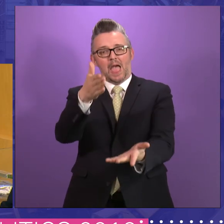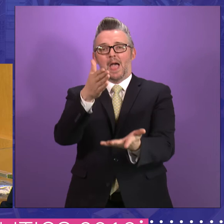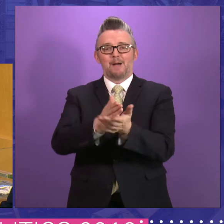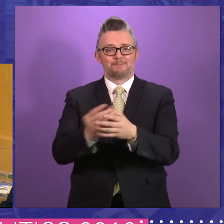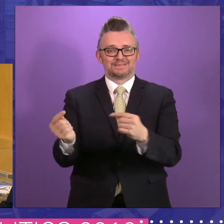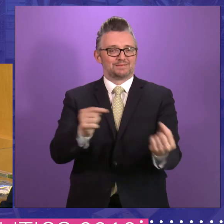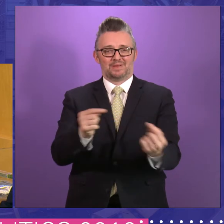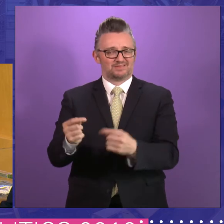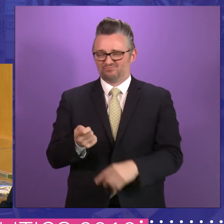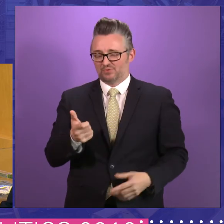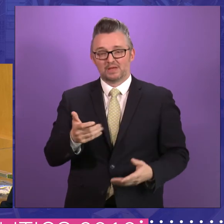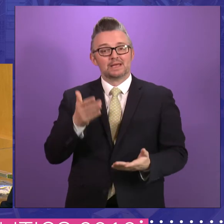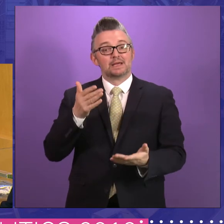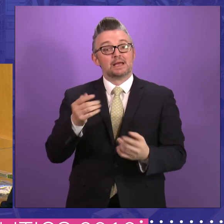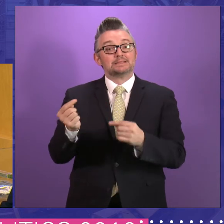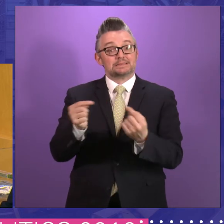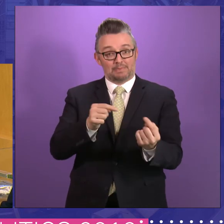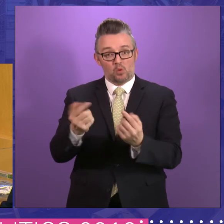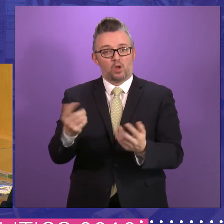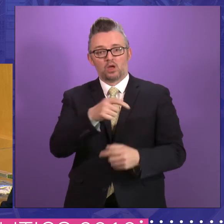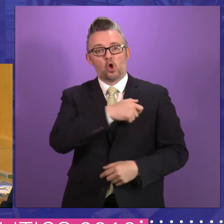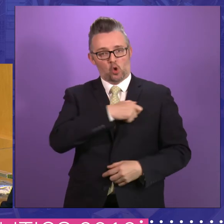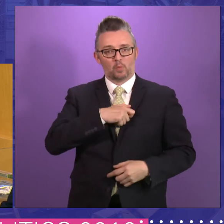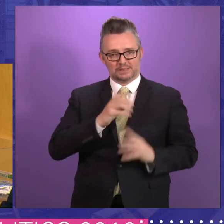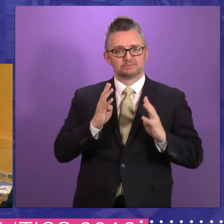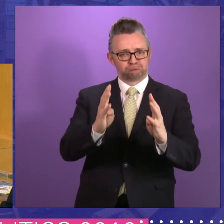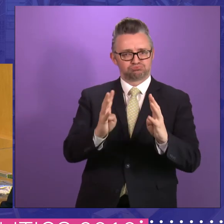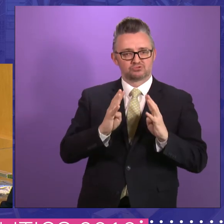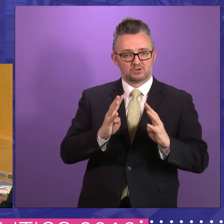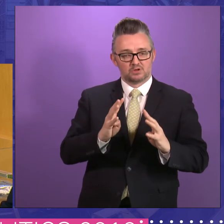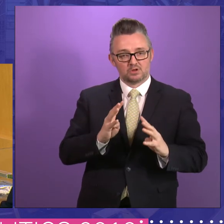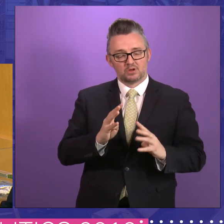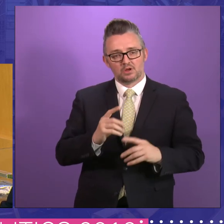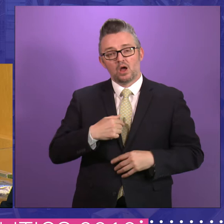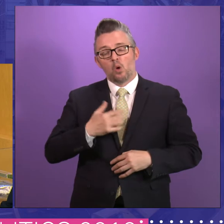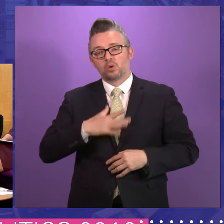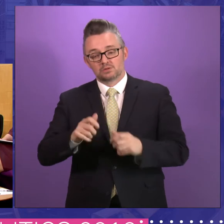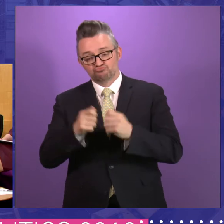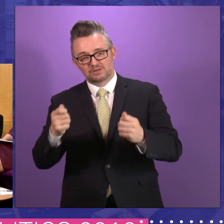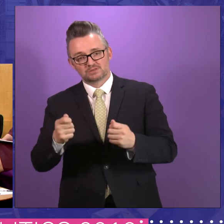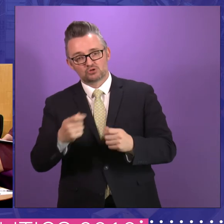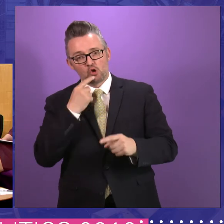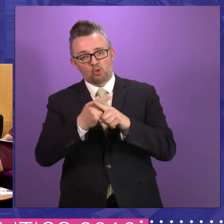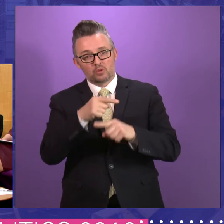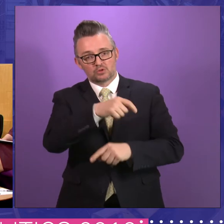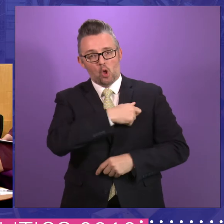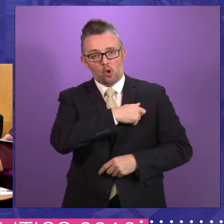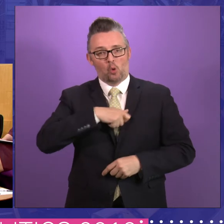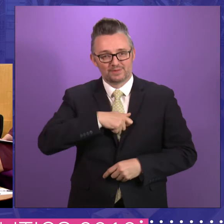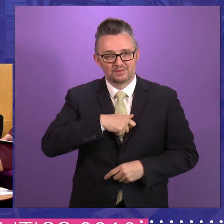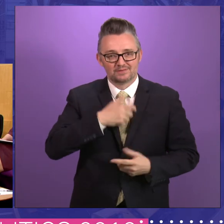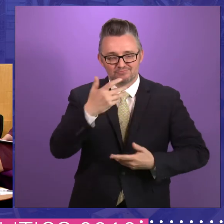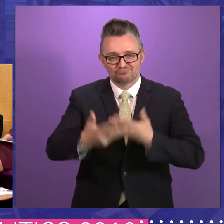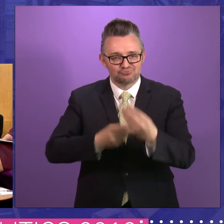real debate. Debates happen in committees. Uh, I wish that the press would comment on what happens in committee more than they do.